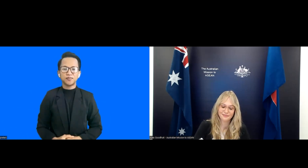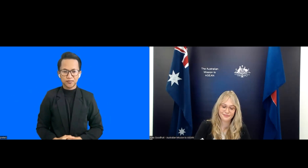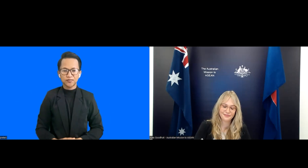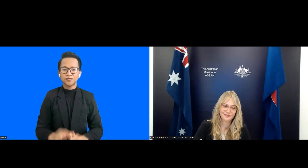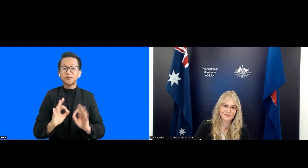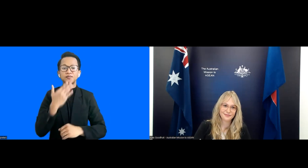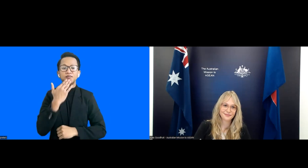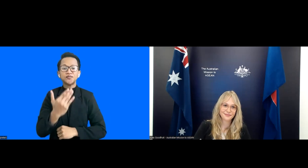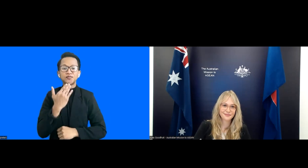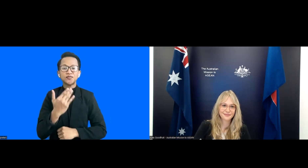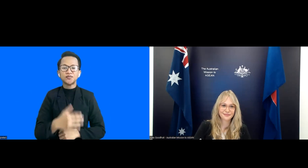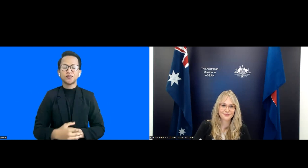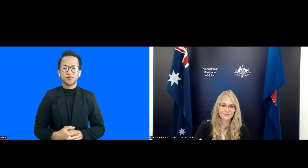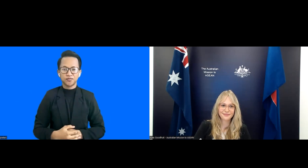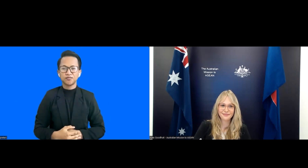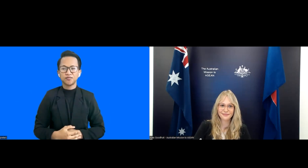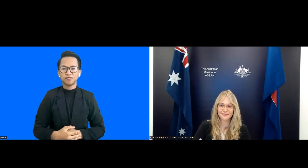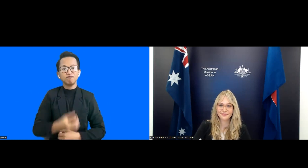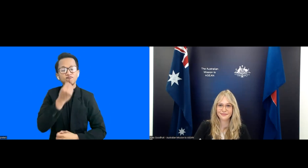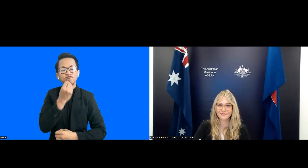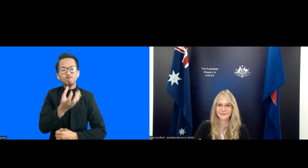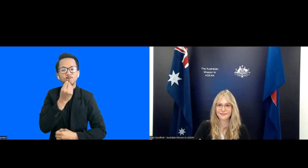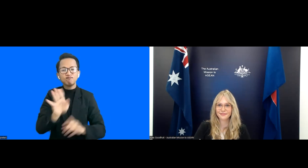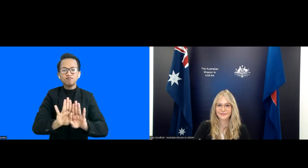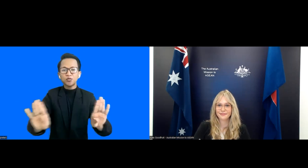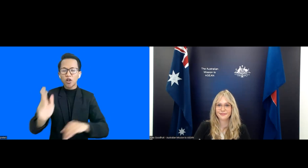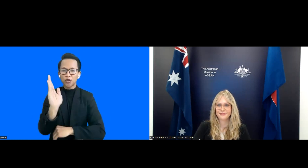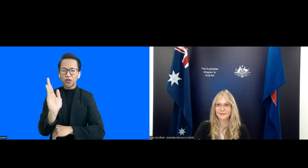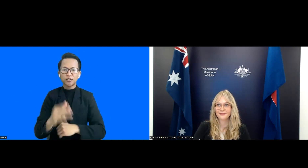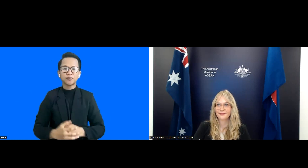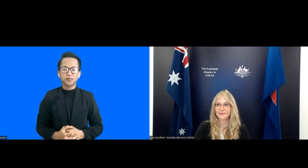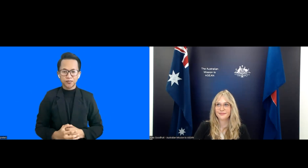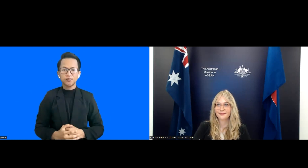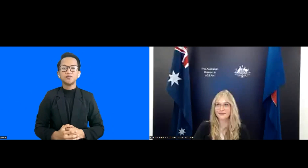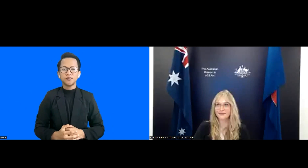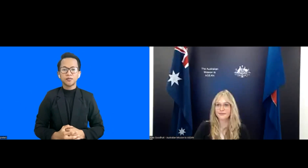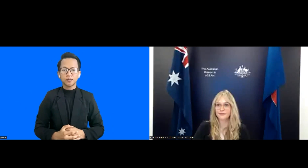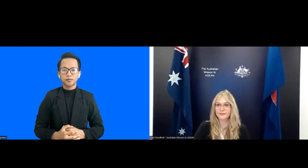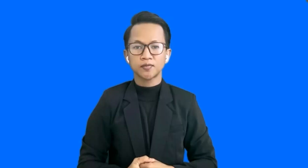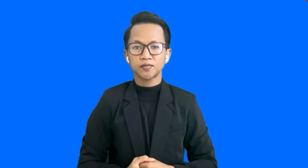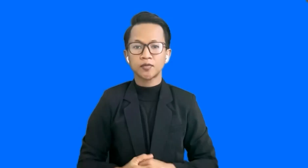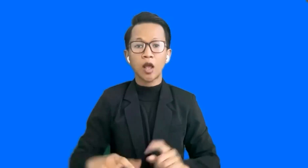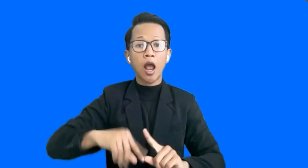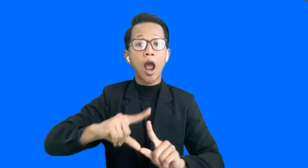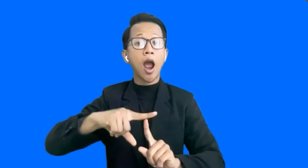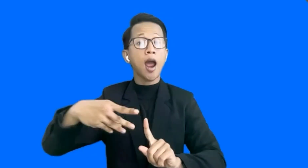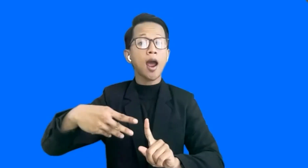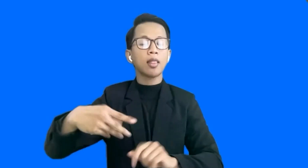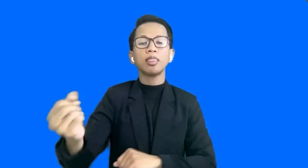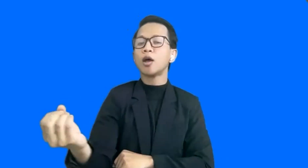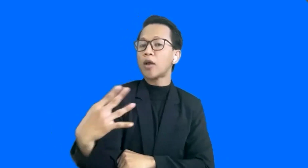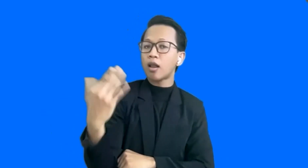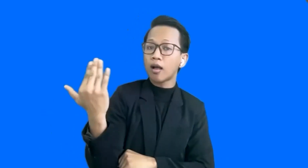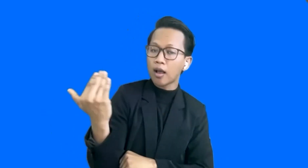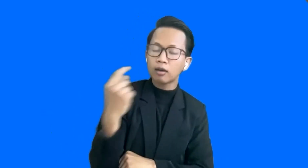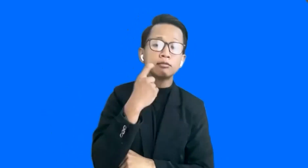Thank you very much, Kate, for delivering the welcoming remarks. As mentioned by Kate, today's special session provides an additional